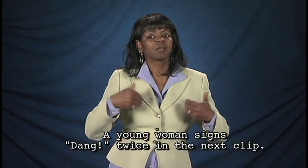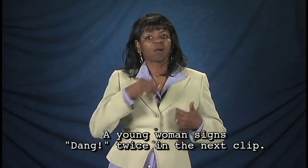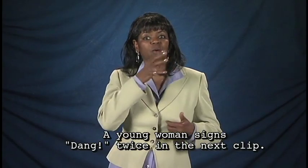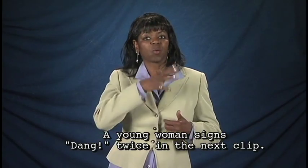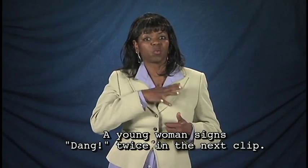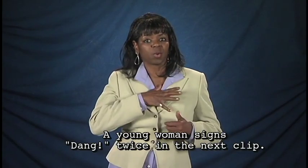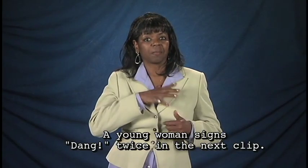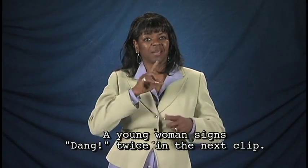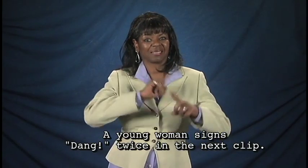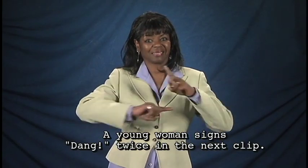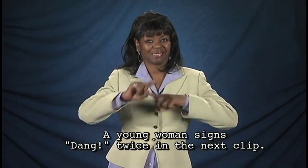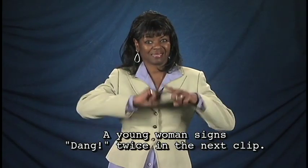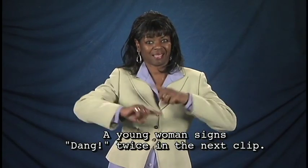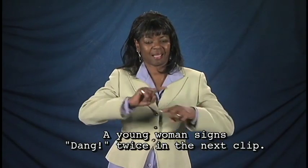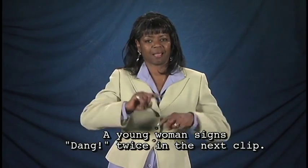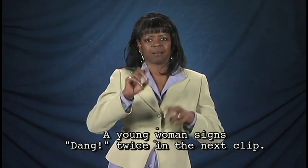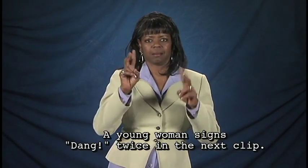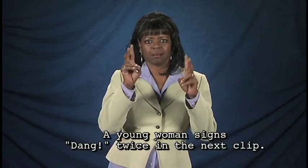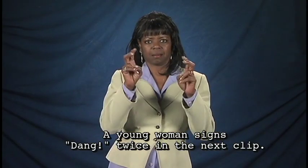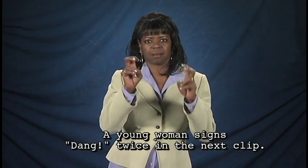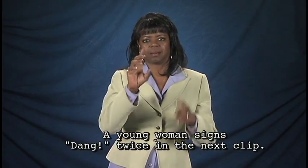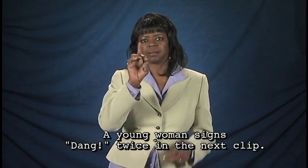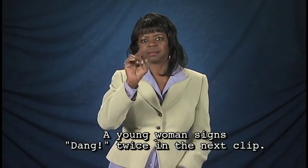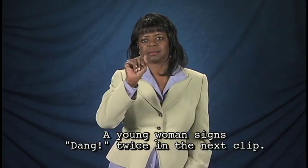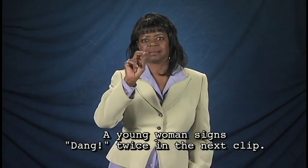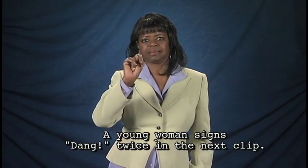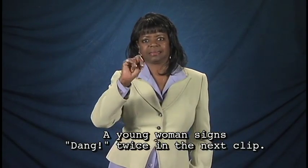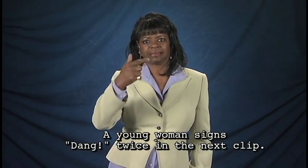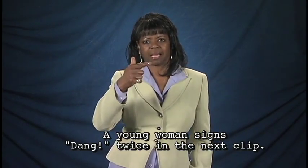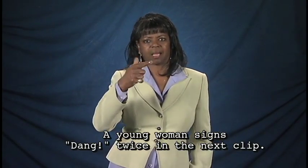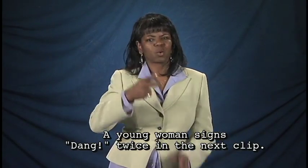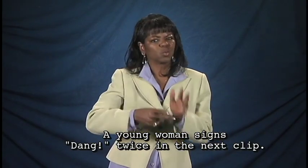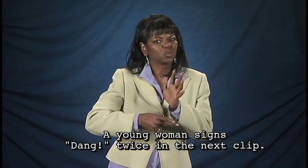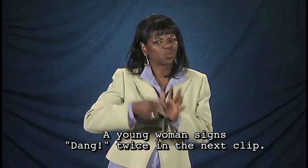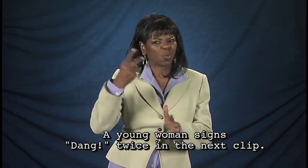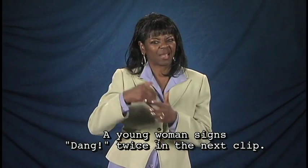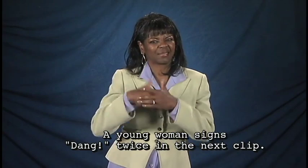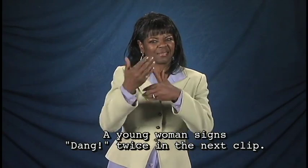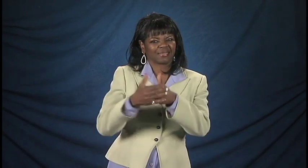A young woman signs, dang, twice in the next clip.